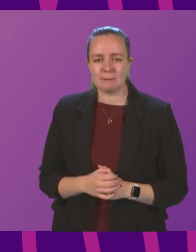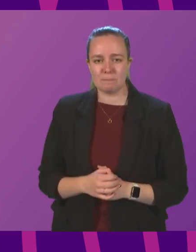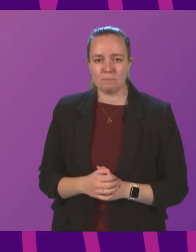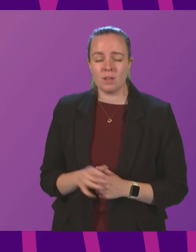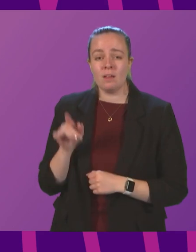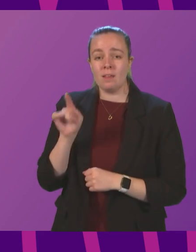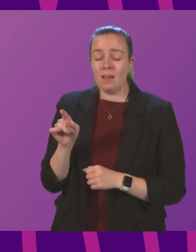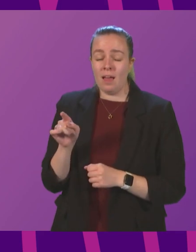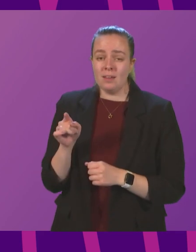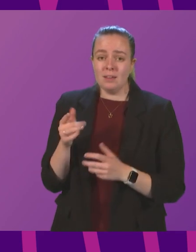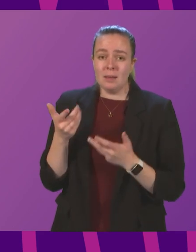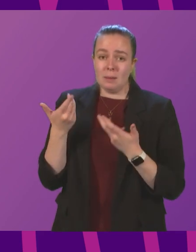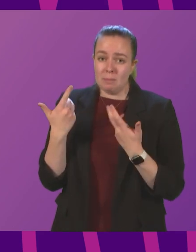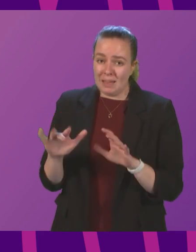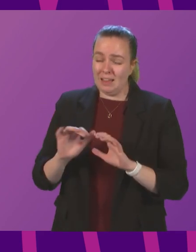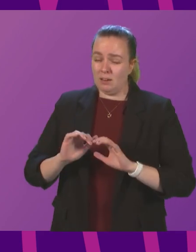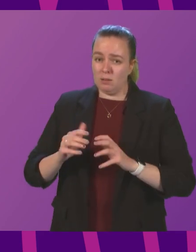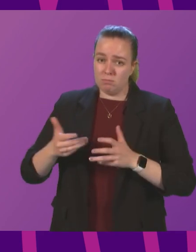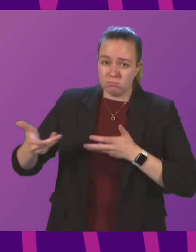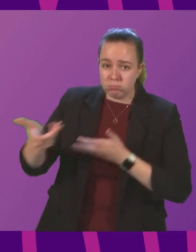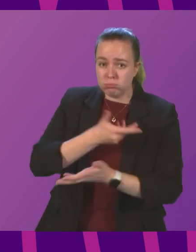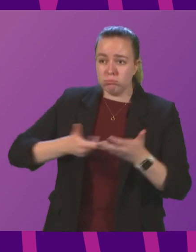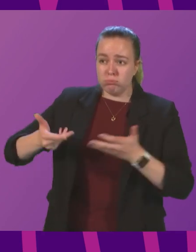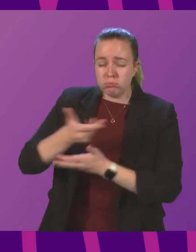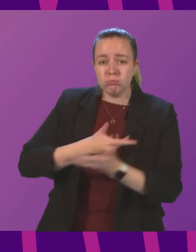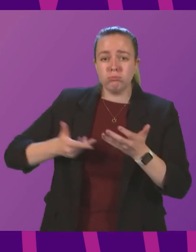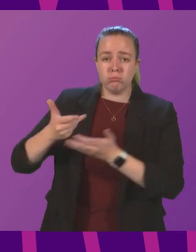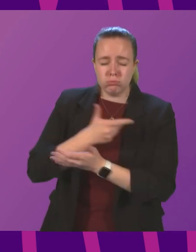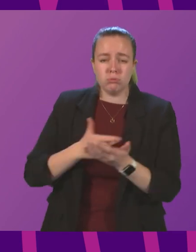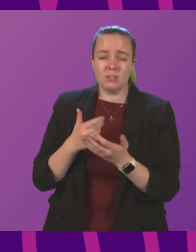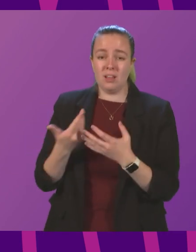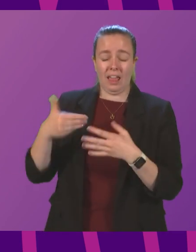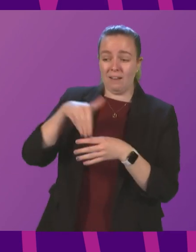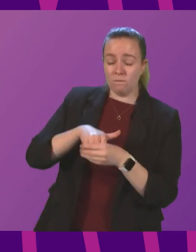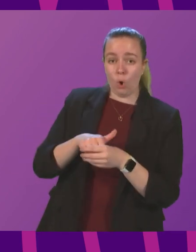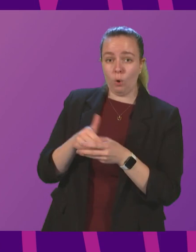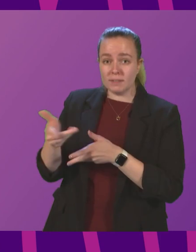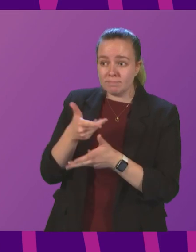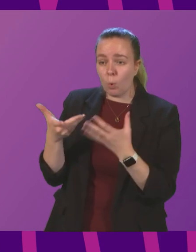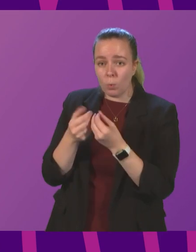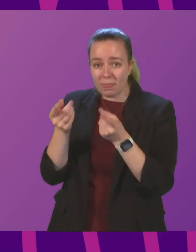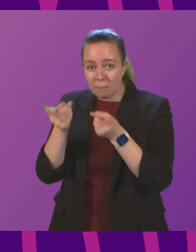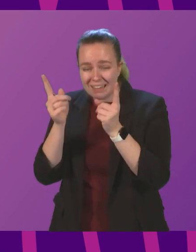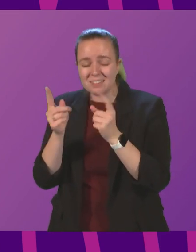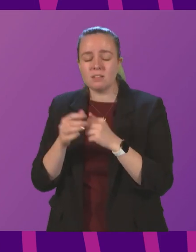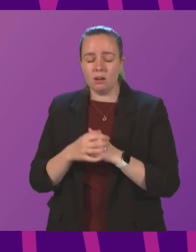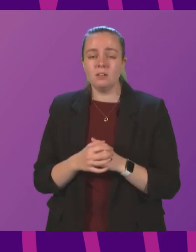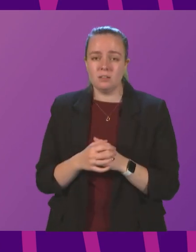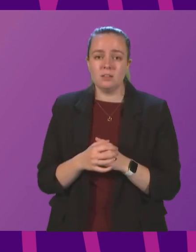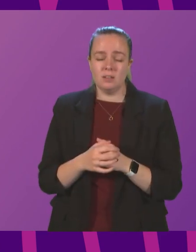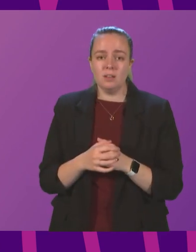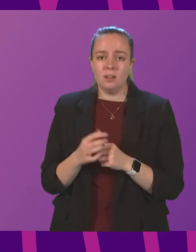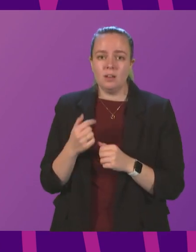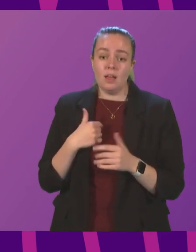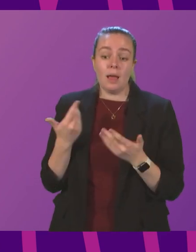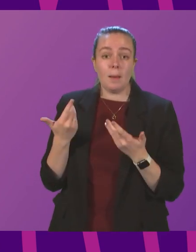has been the subject of a great deal of dialogue with transport providers. It's involved direct discussion with ministers. Having been